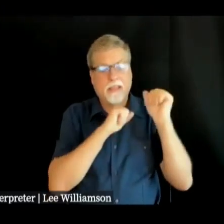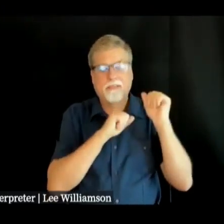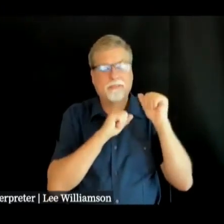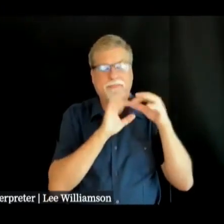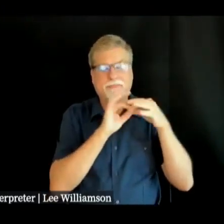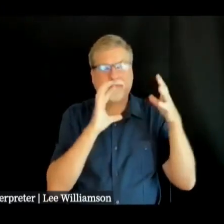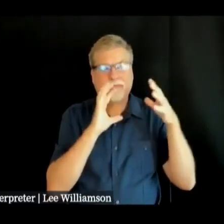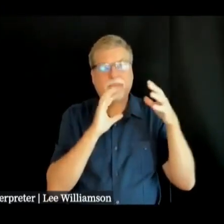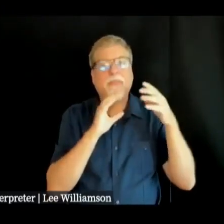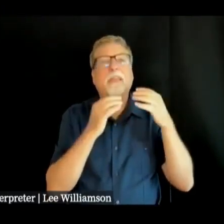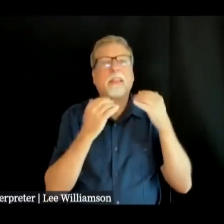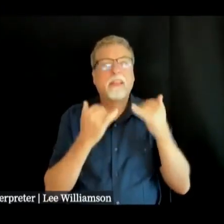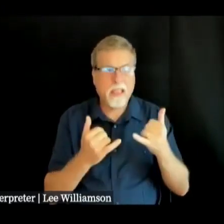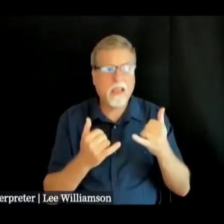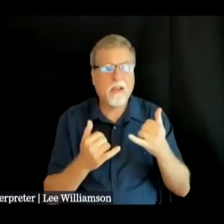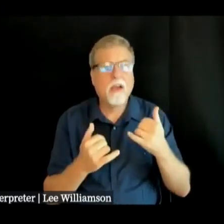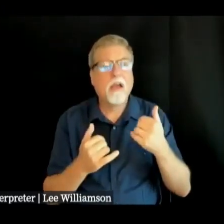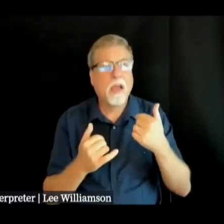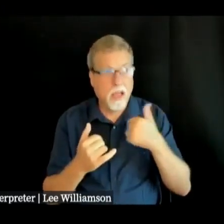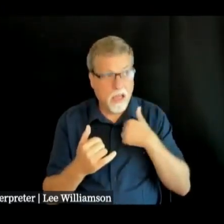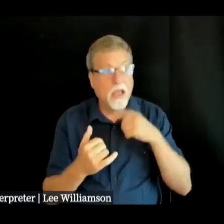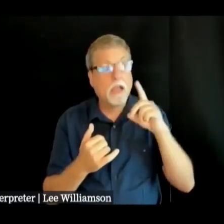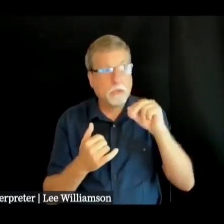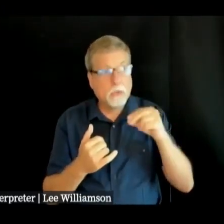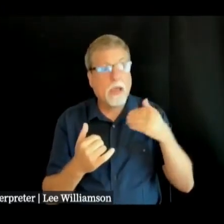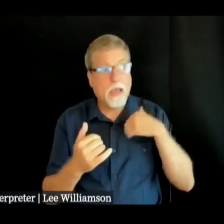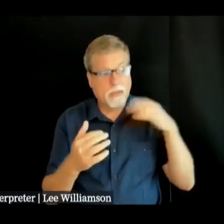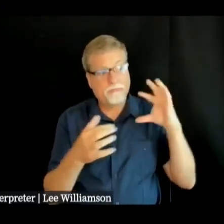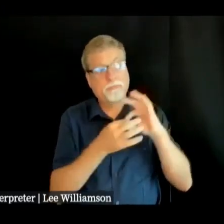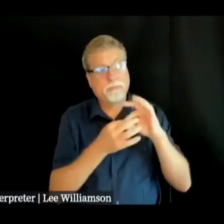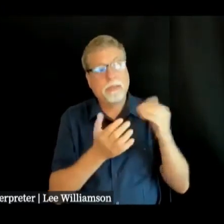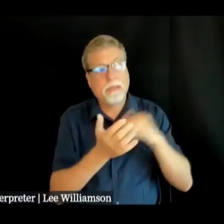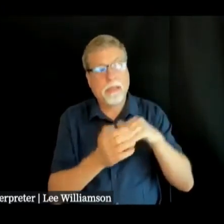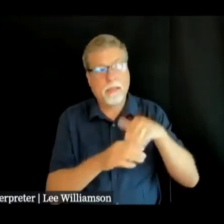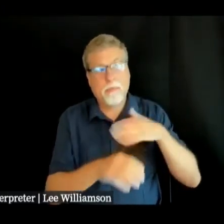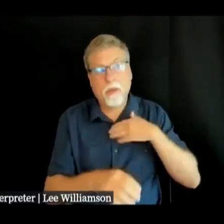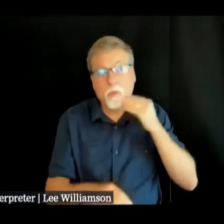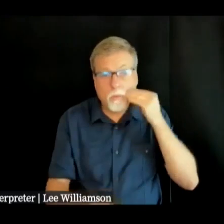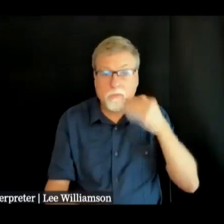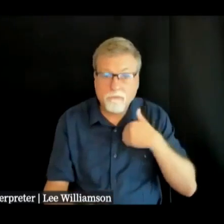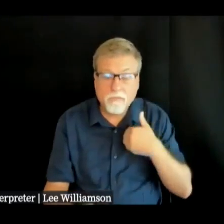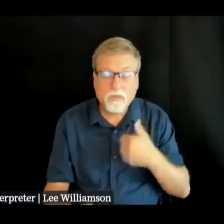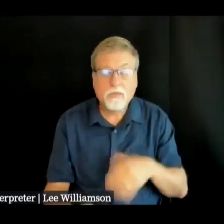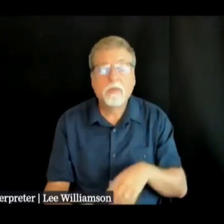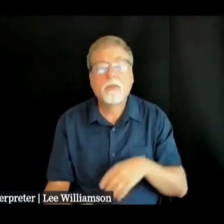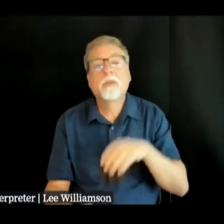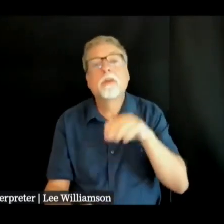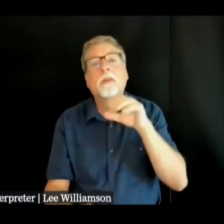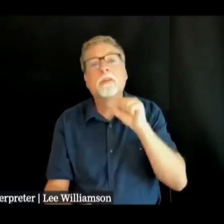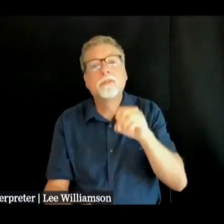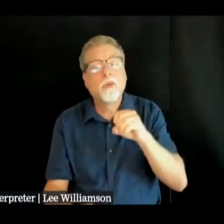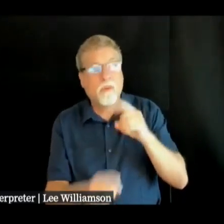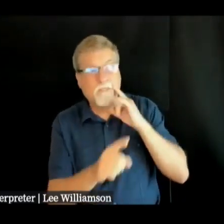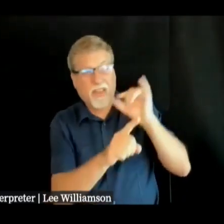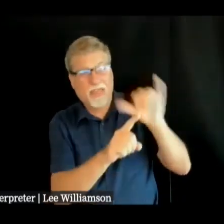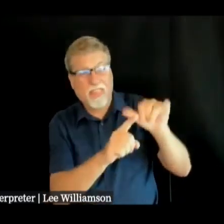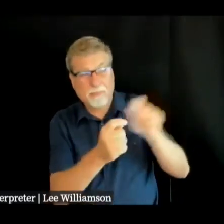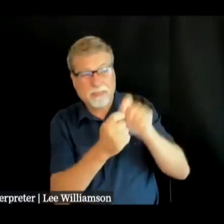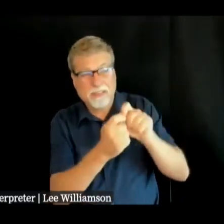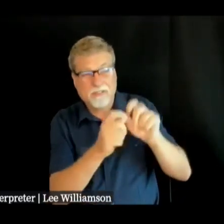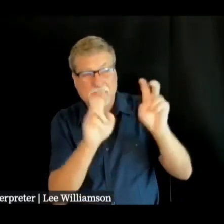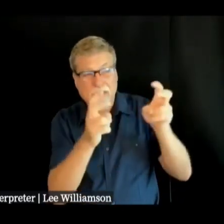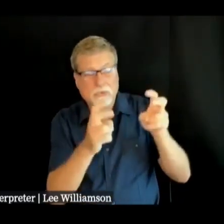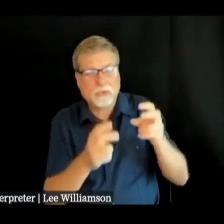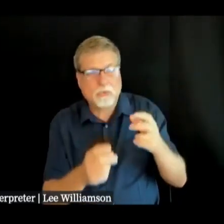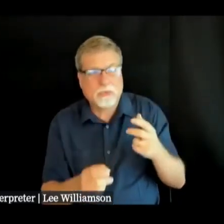t now i have service coverage at my home we are working to get folks in here to help answer those questions for you but we just don't have them